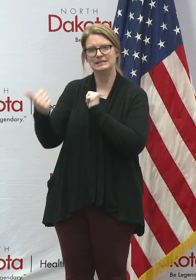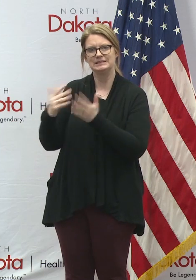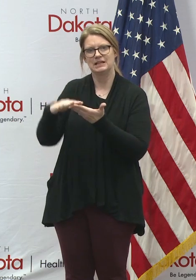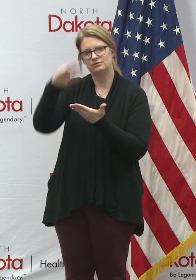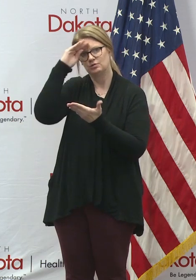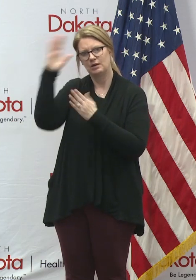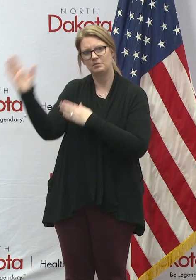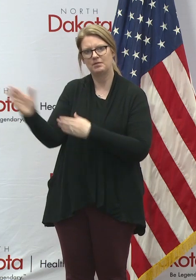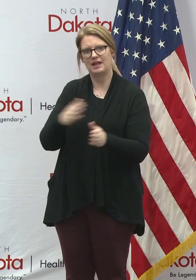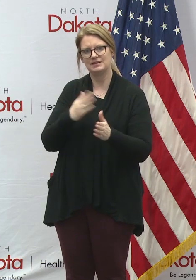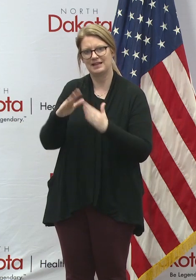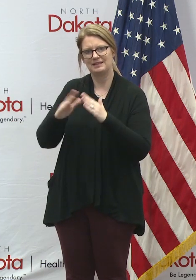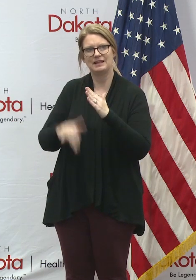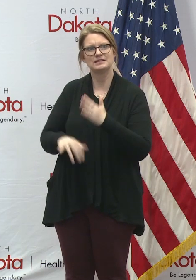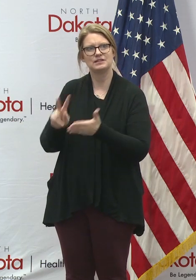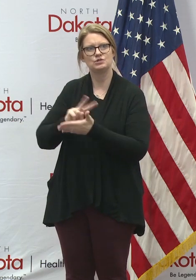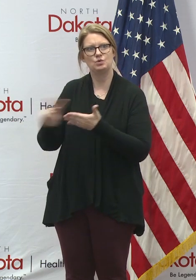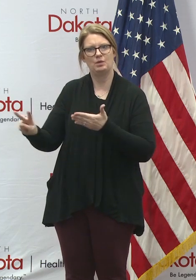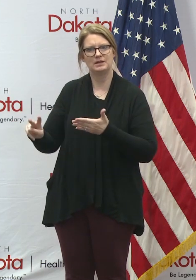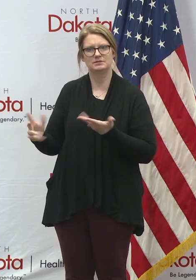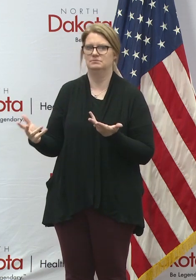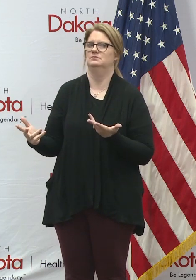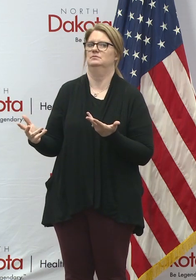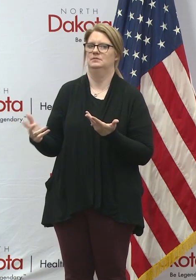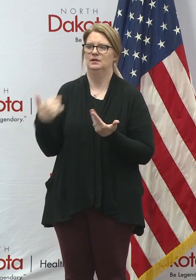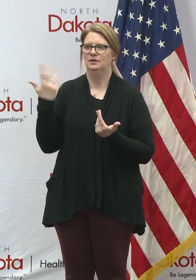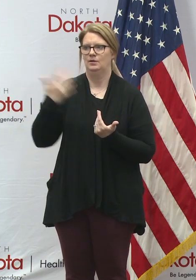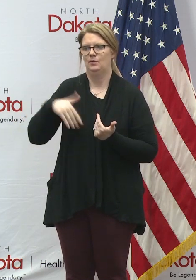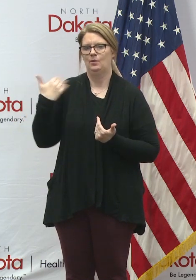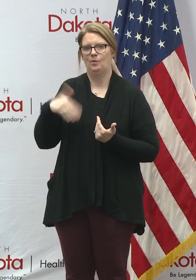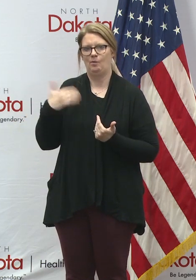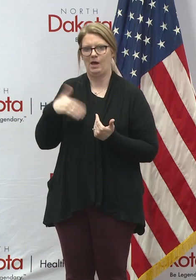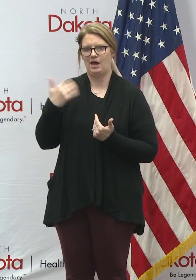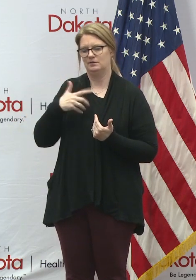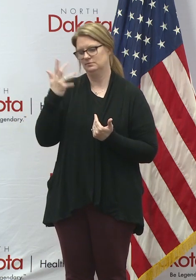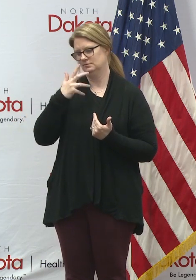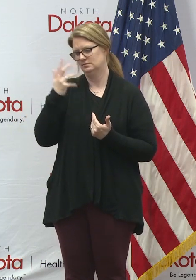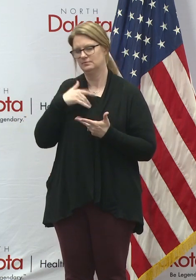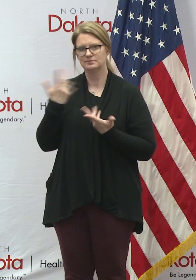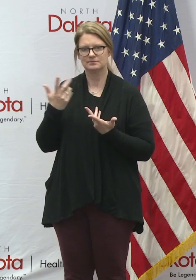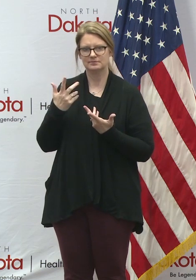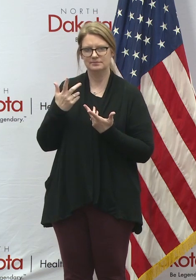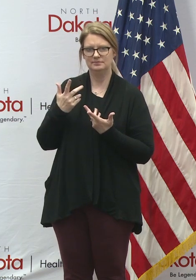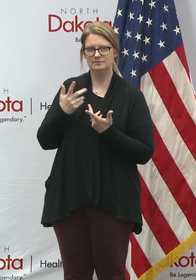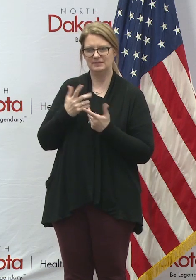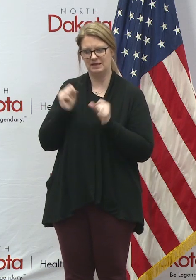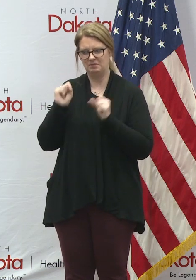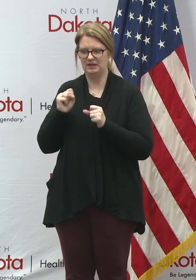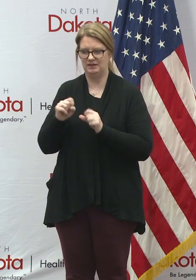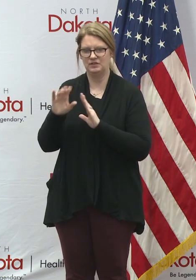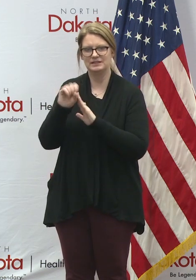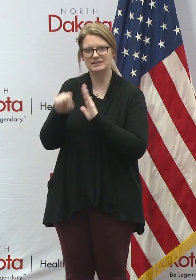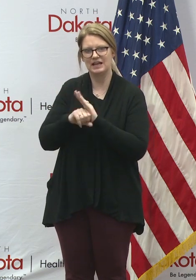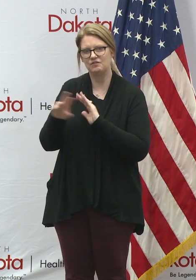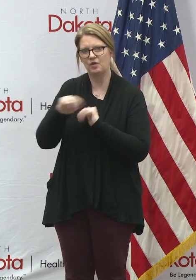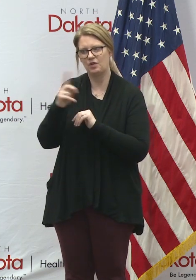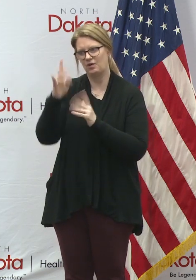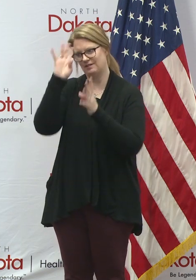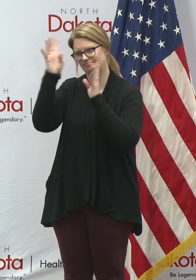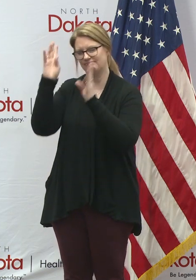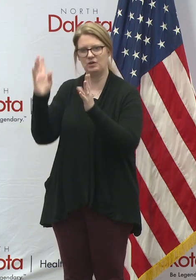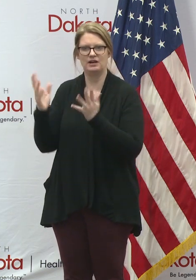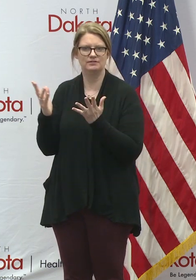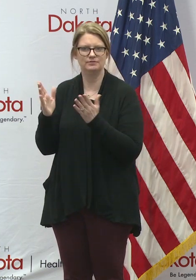plans and get that done in less than two weeks. It's, uh, you gotta marvel at the, uh, the capability and ingenuity of, of the state of North Dakota. So thanks everybody.